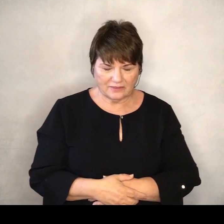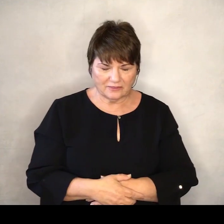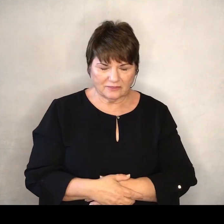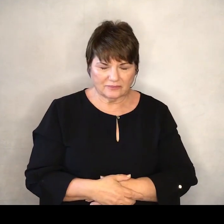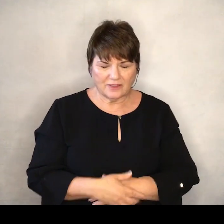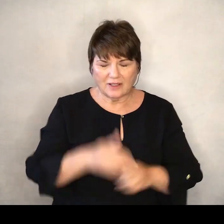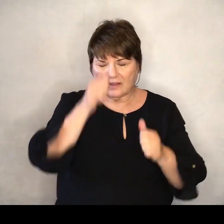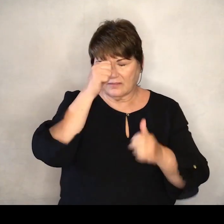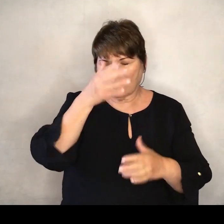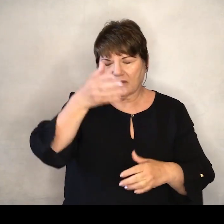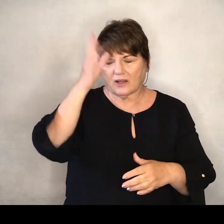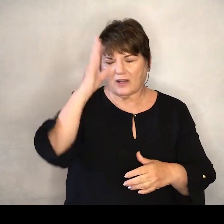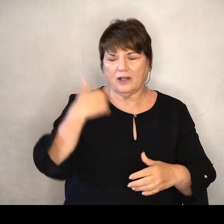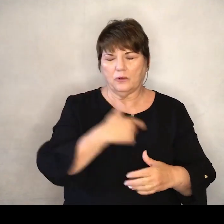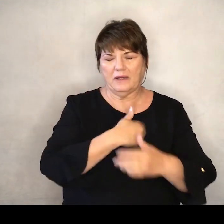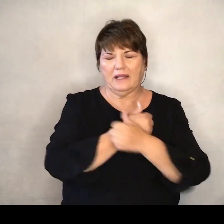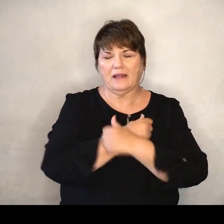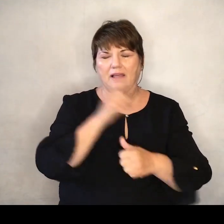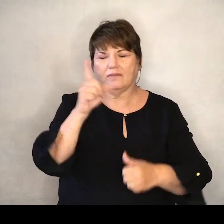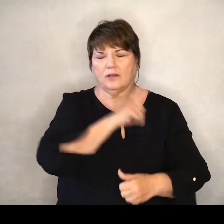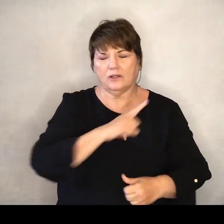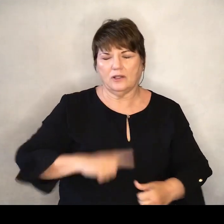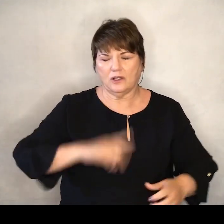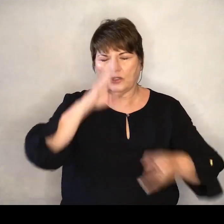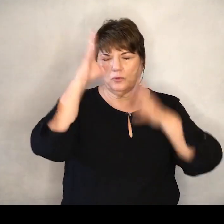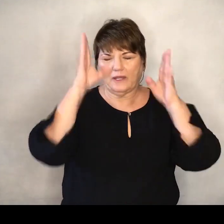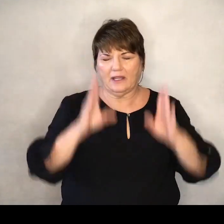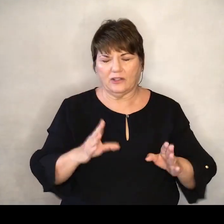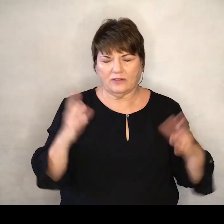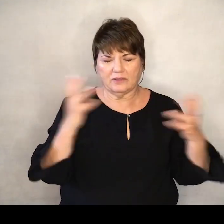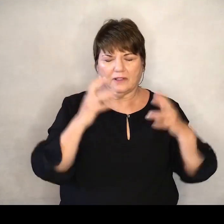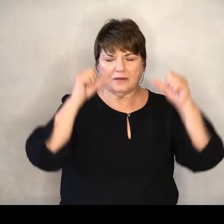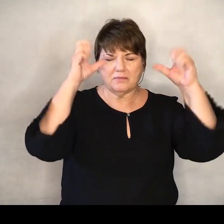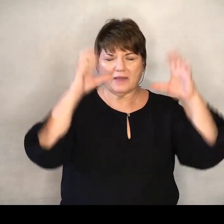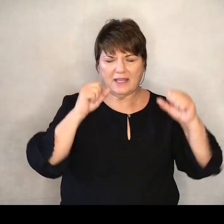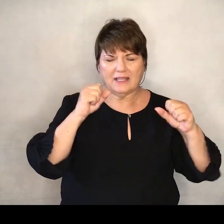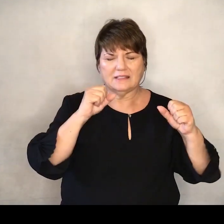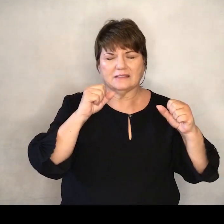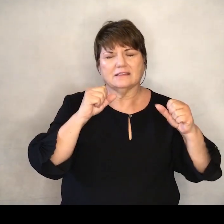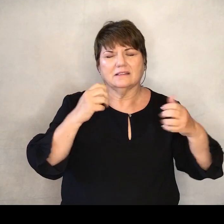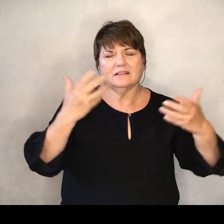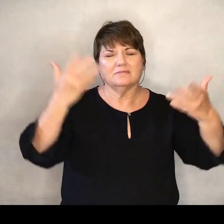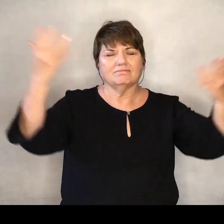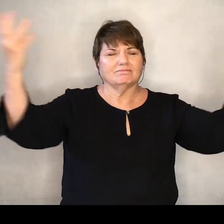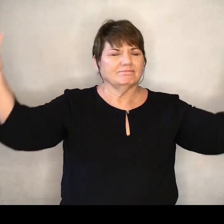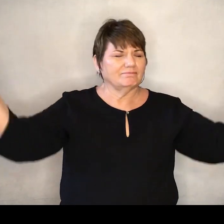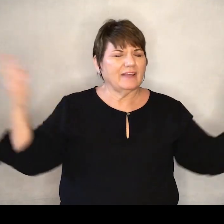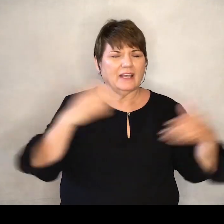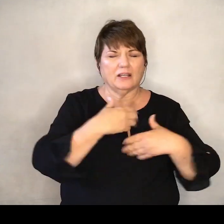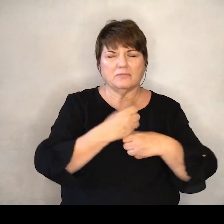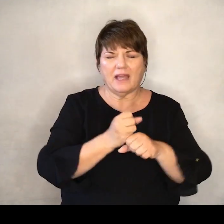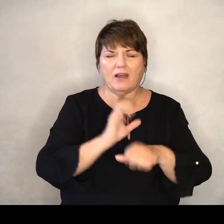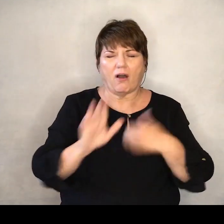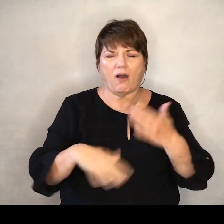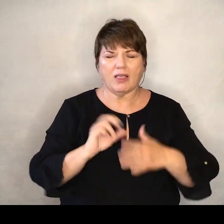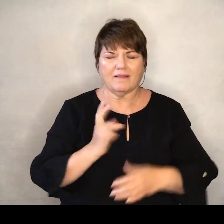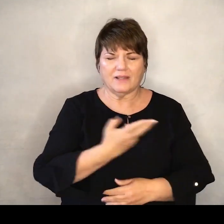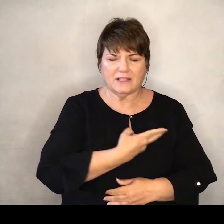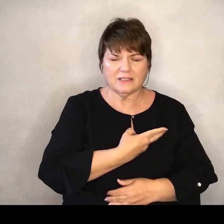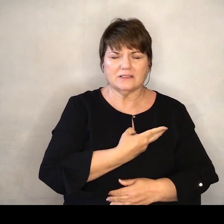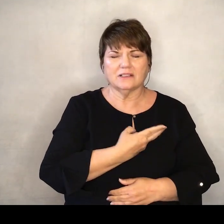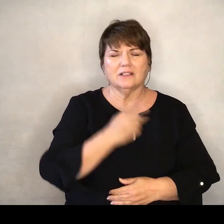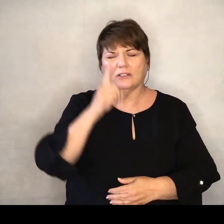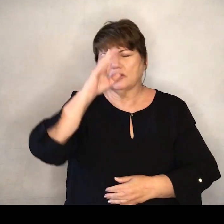Father God We love you Lord The creator of this amazing universe And the creator of each one of us Your